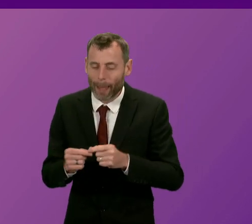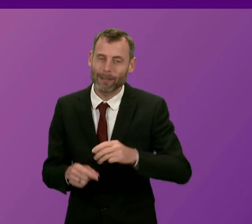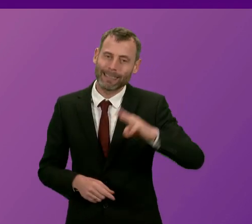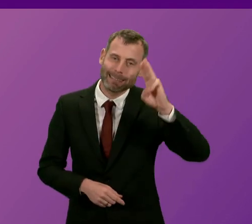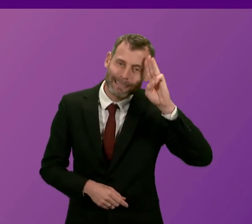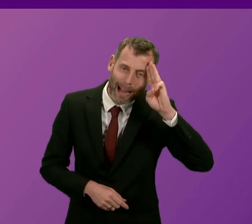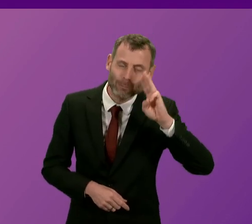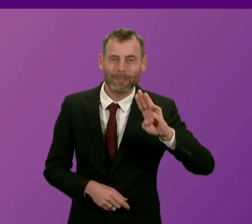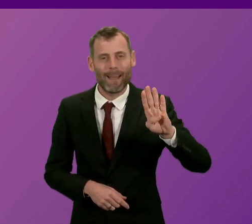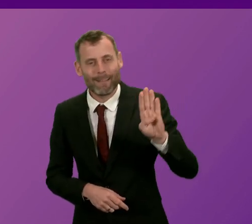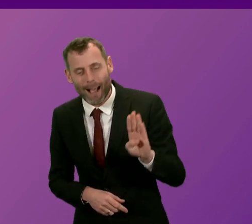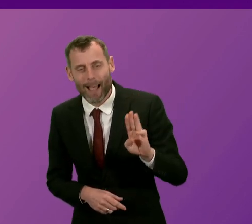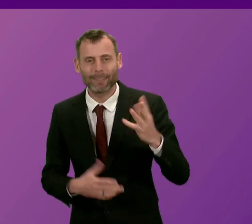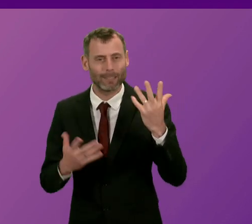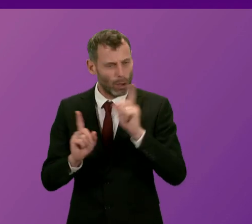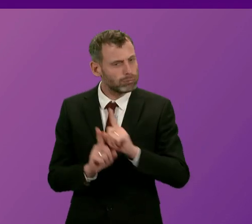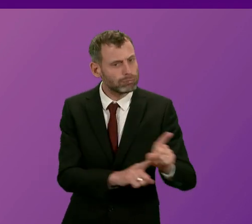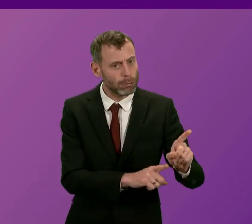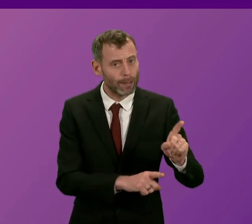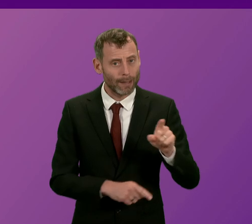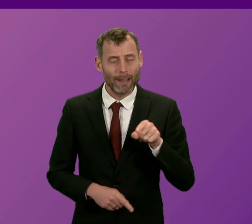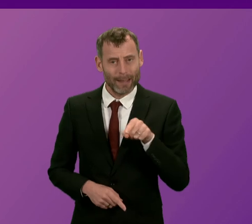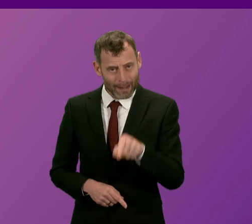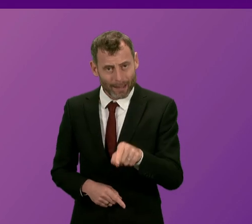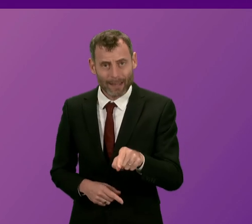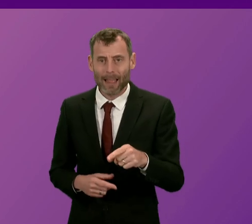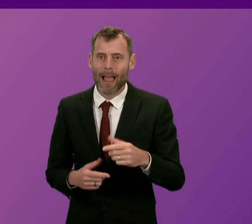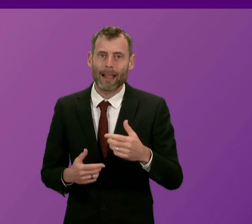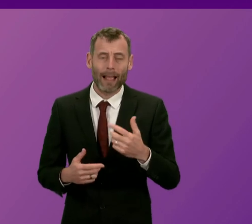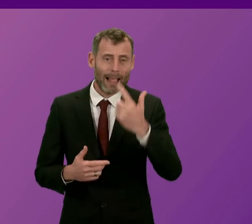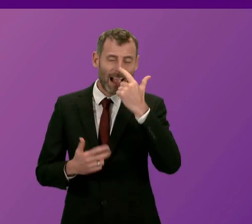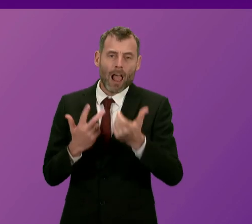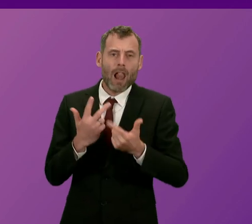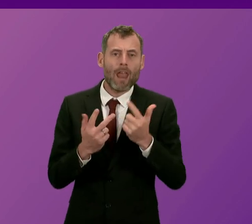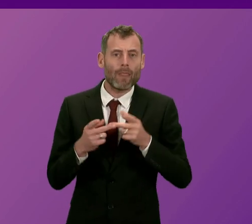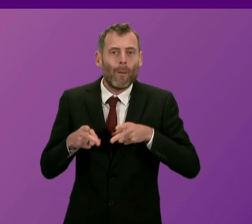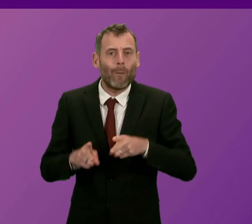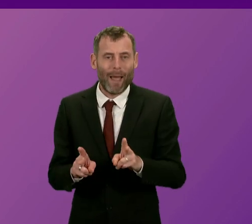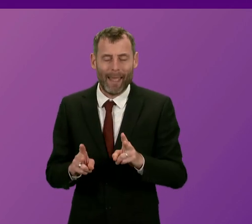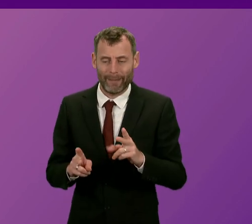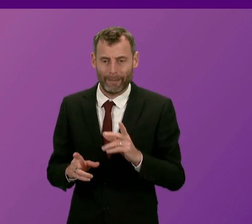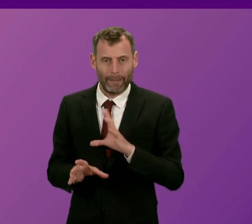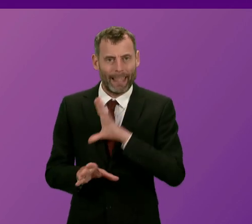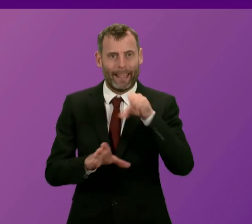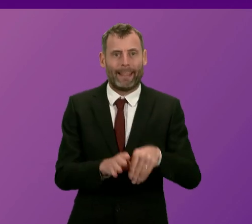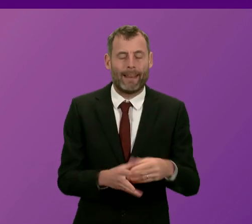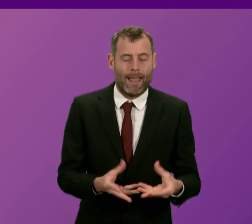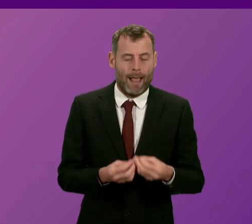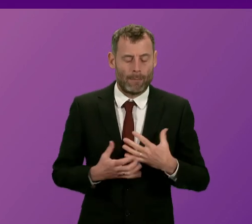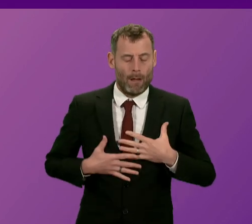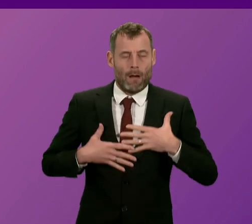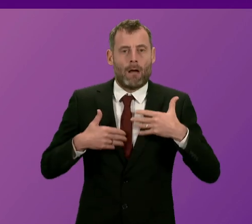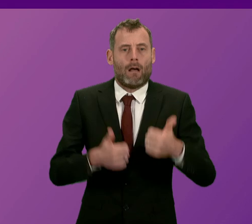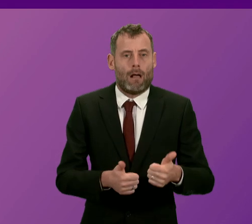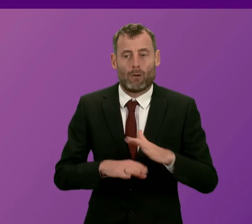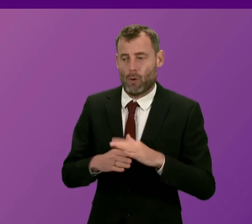also be a positive alternative form of self-medication? And if he does, does he further recognise that by reducing access to the activities both